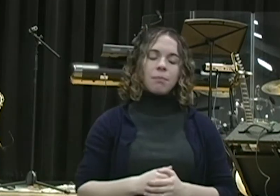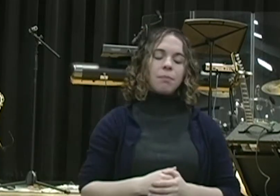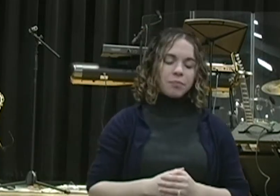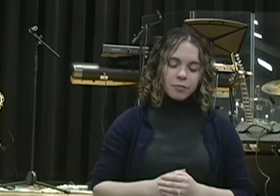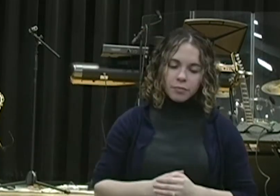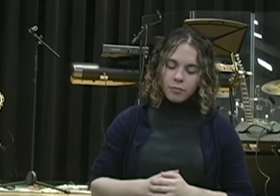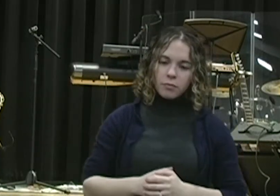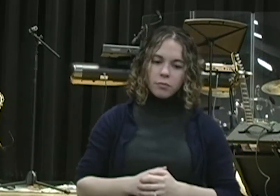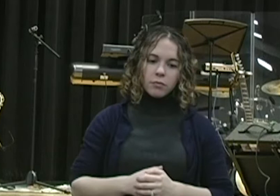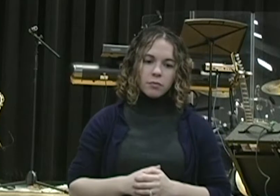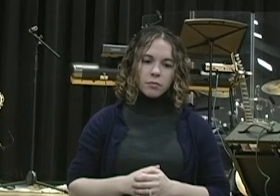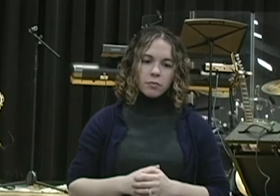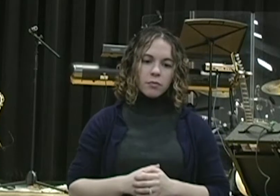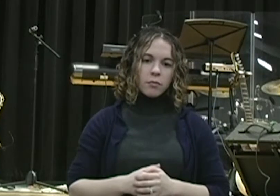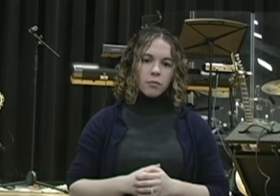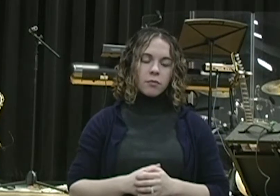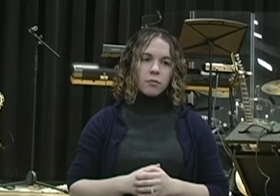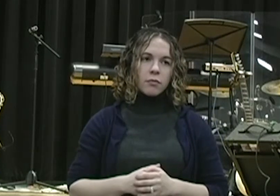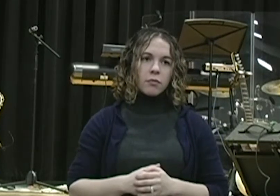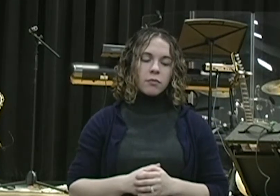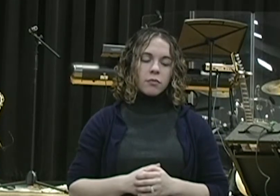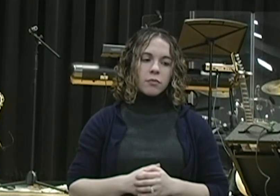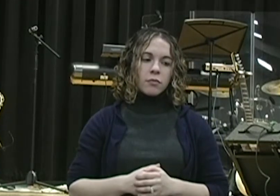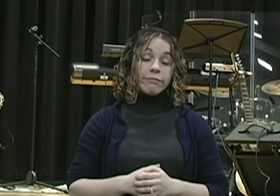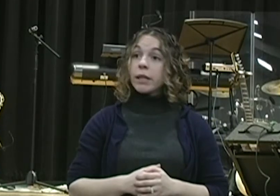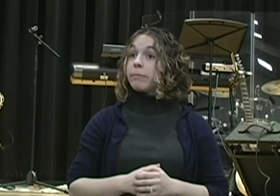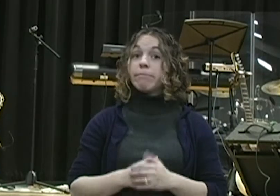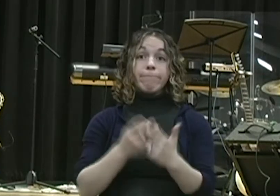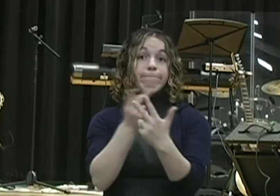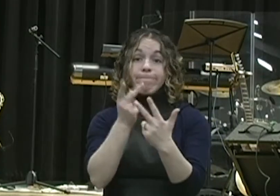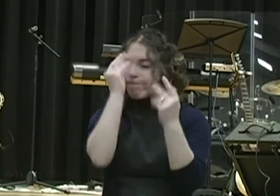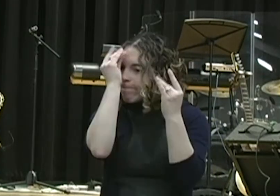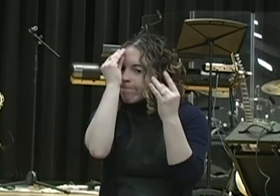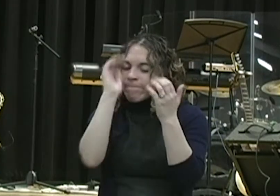That was the man Daniel was. They could find no fault in him. Verse 5. these men